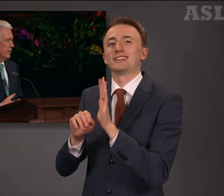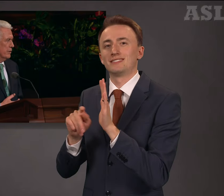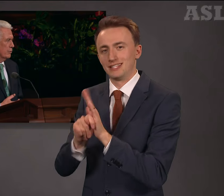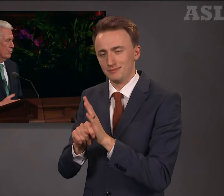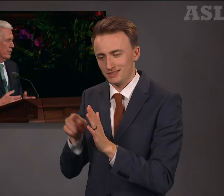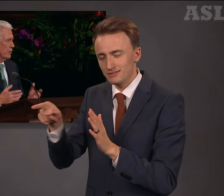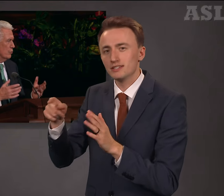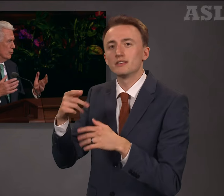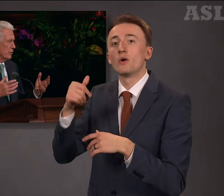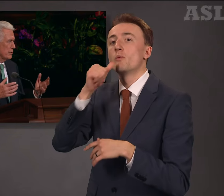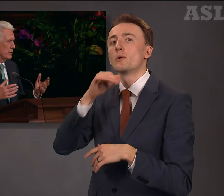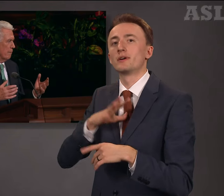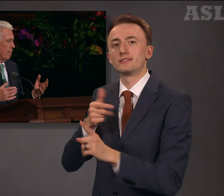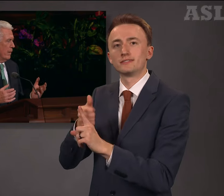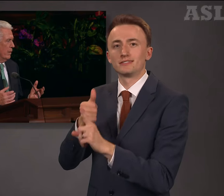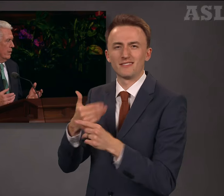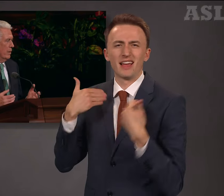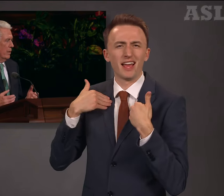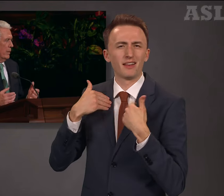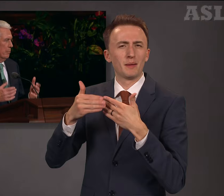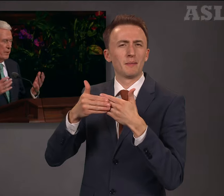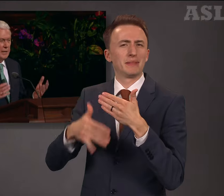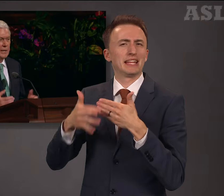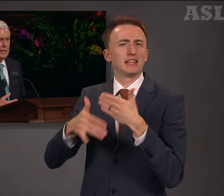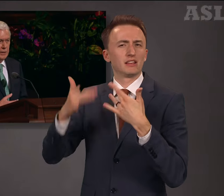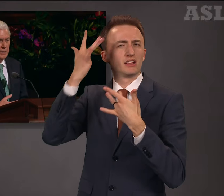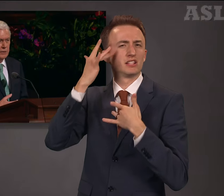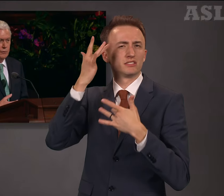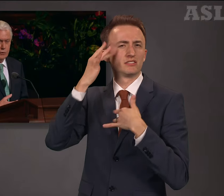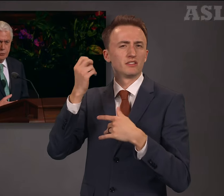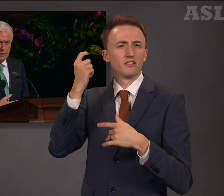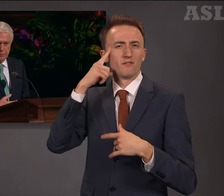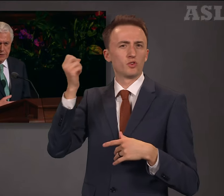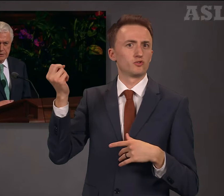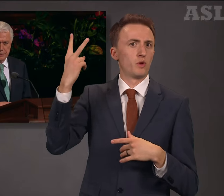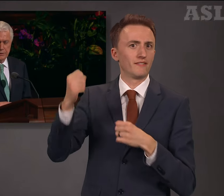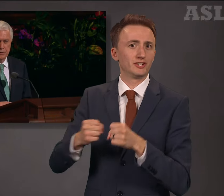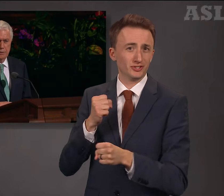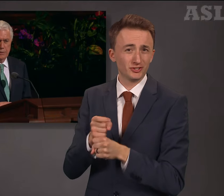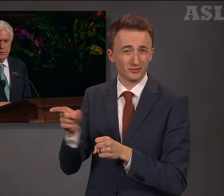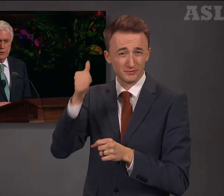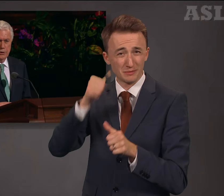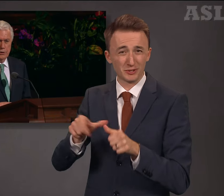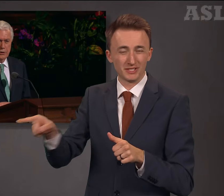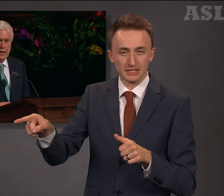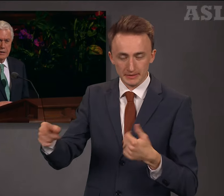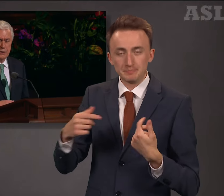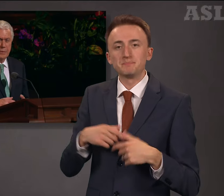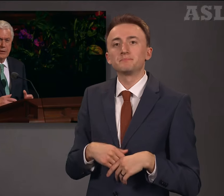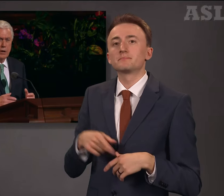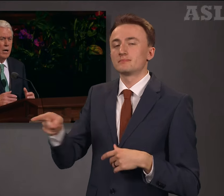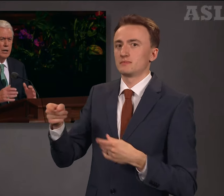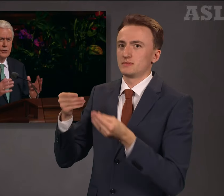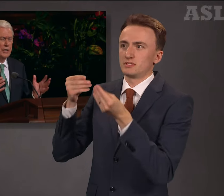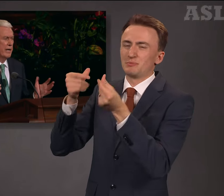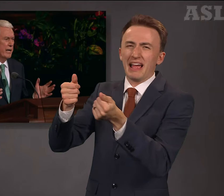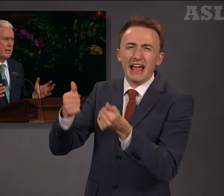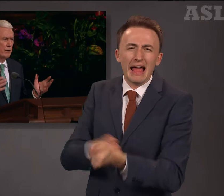who endured a bleeding illness for 12 years? She had spent all she had on